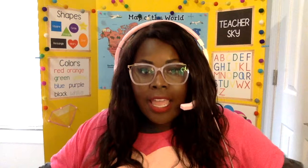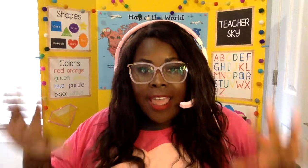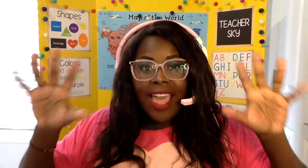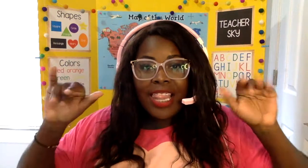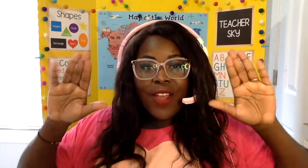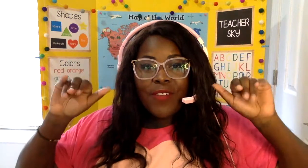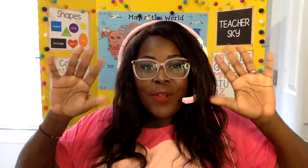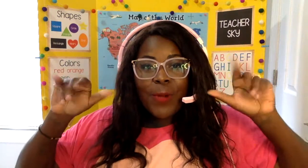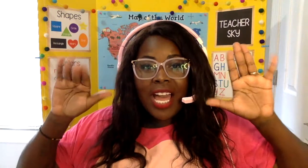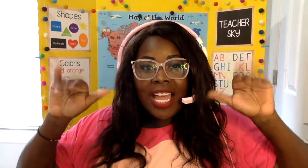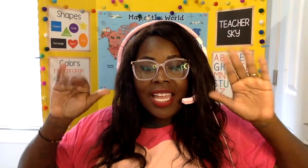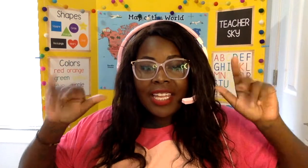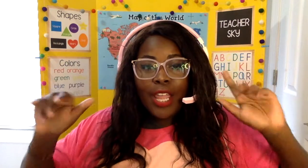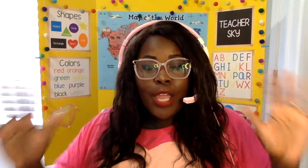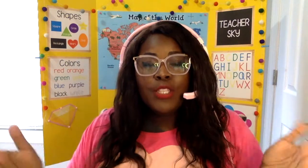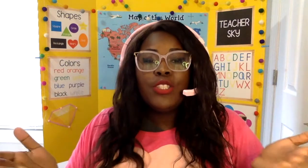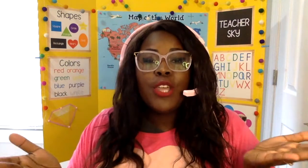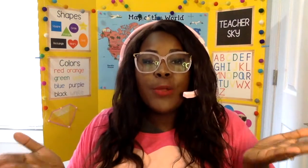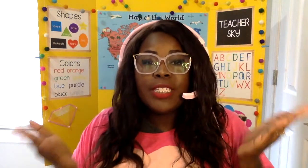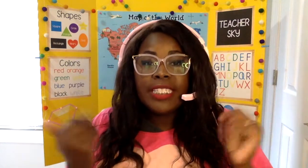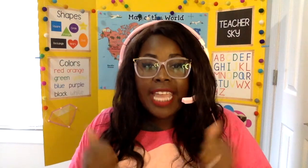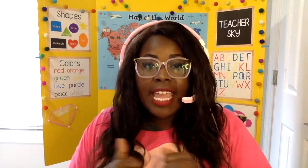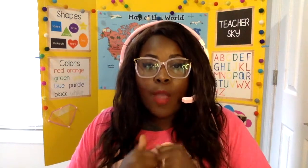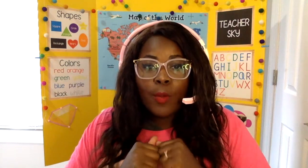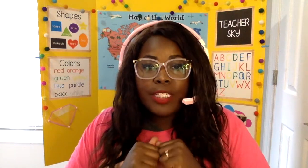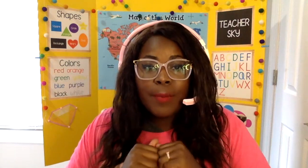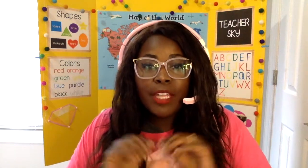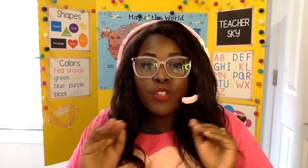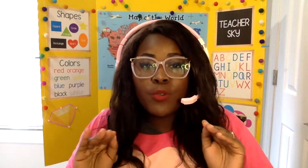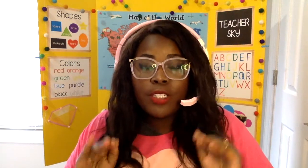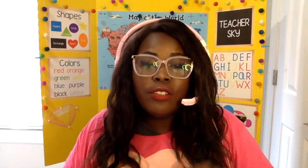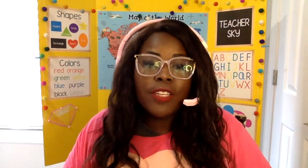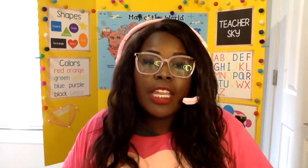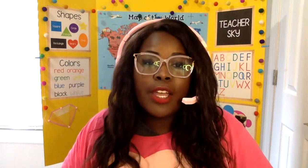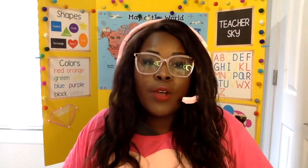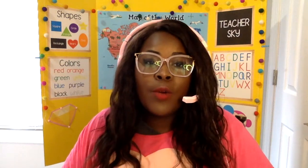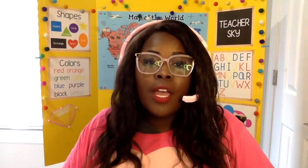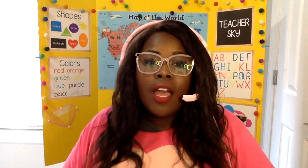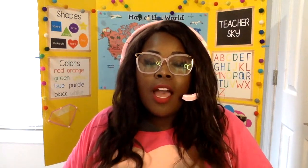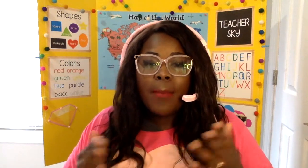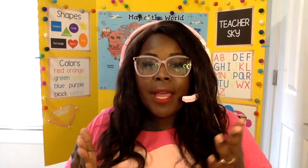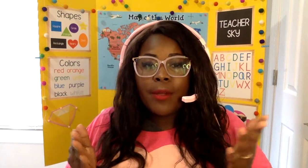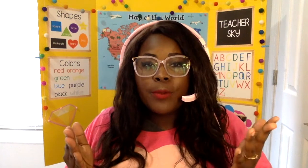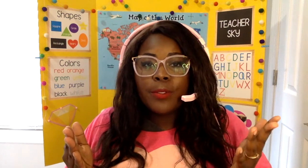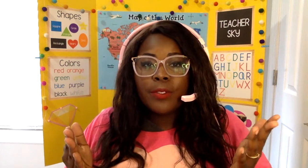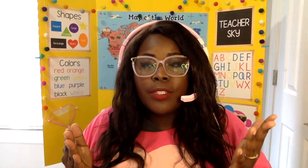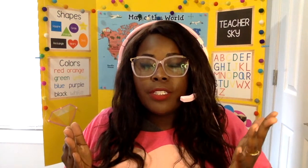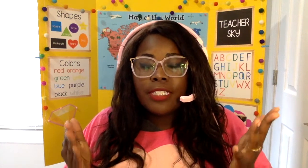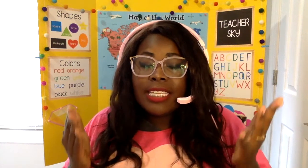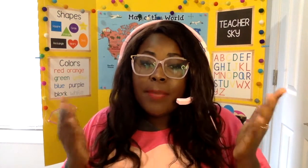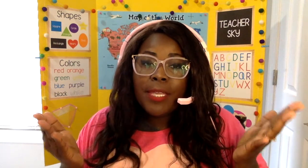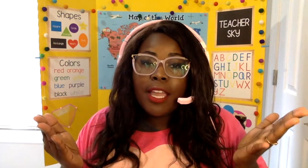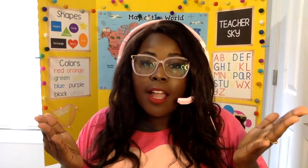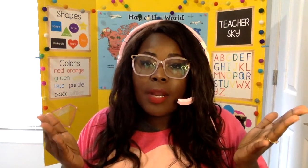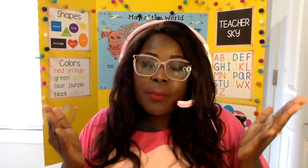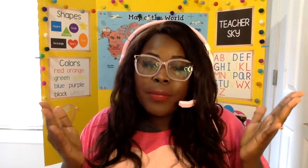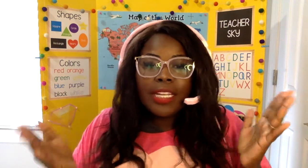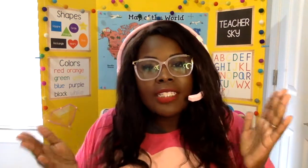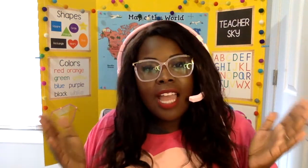Hello everyone! So today I wanted to make a short little video about TPR but not